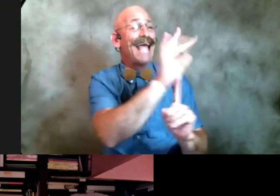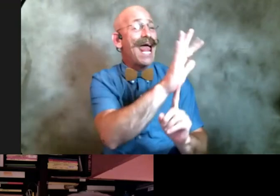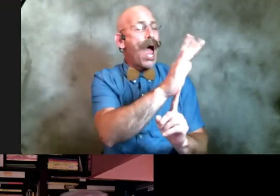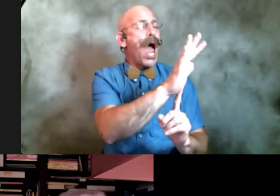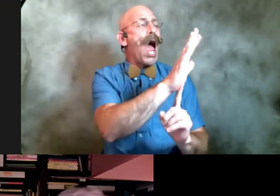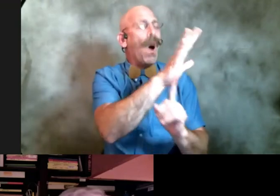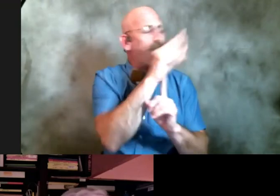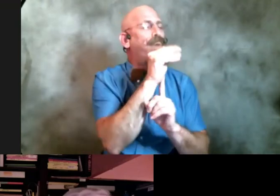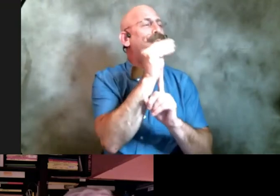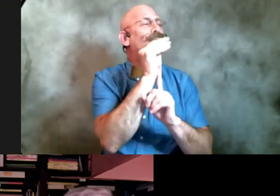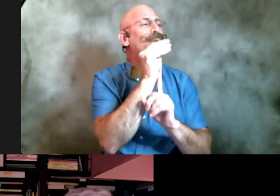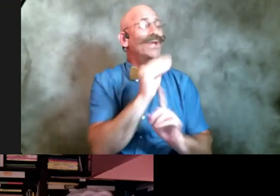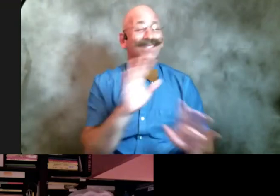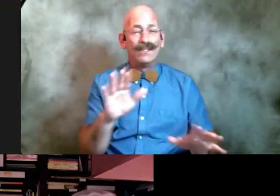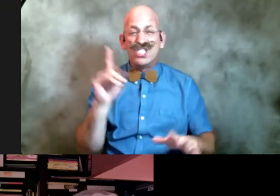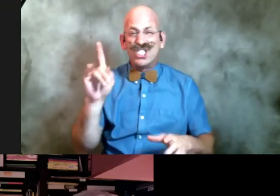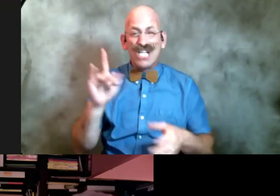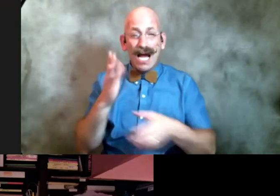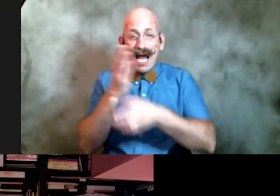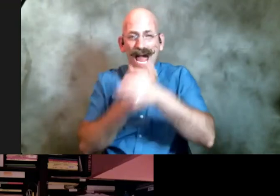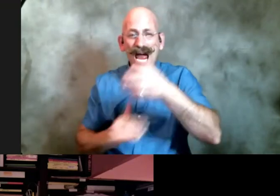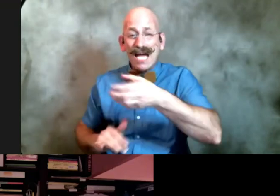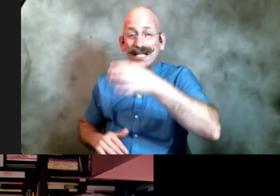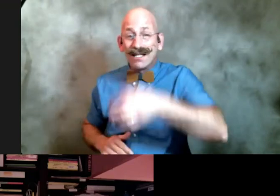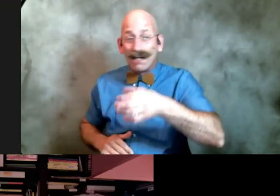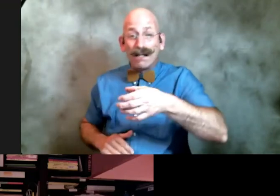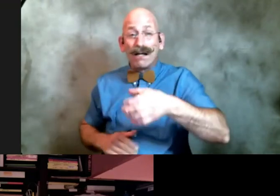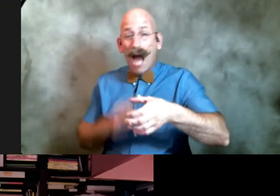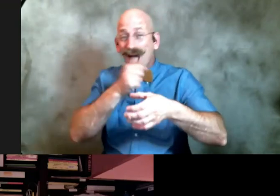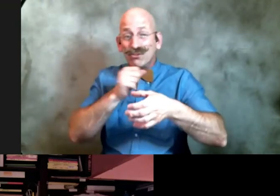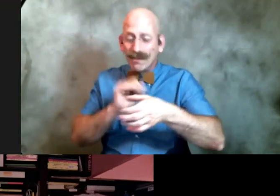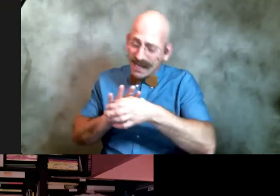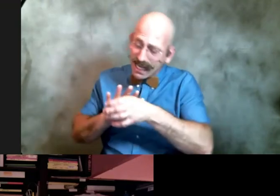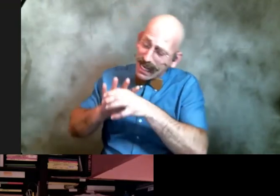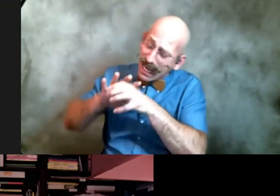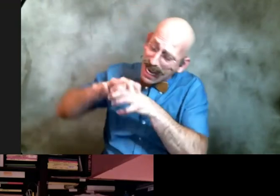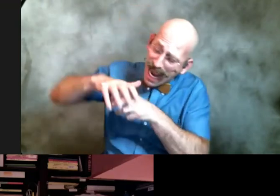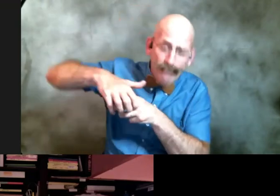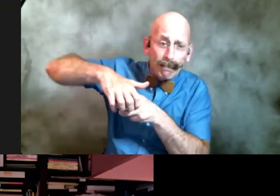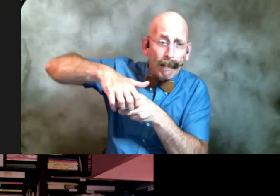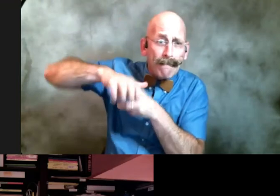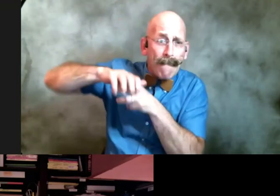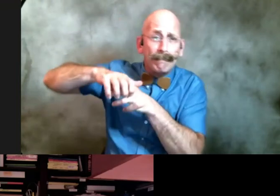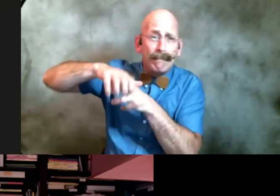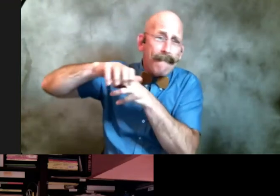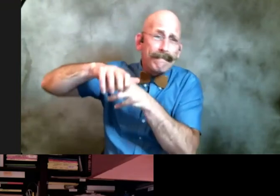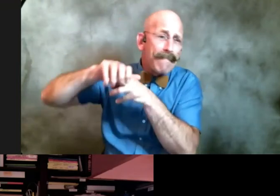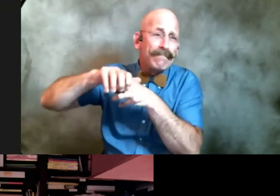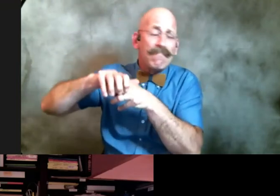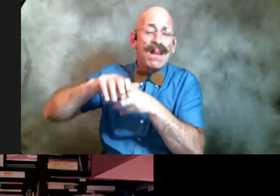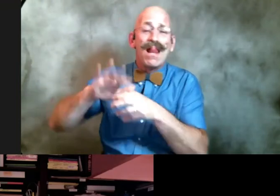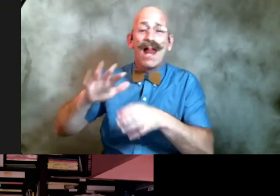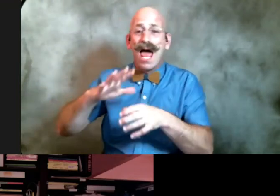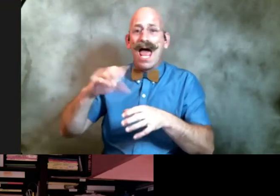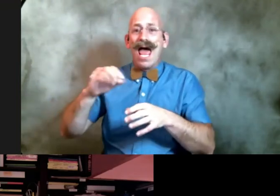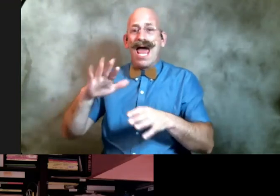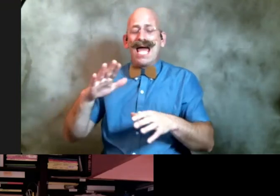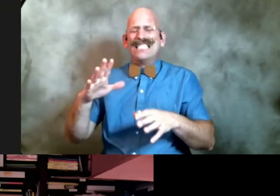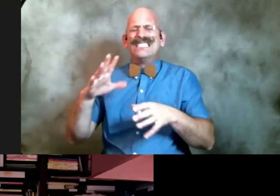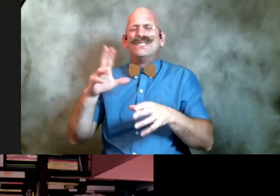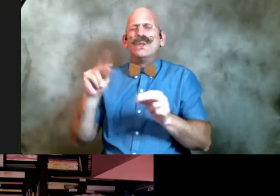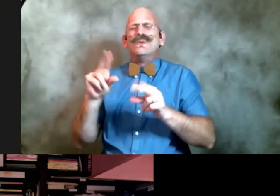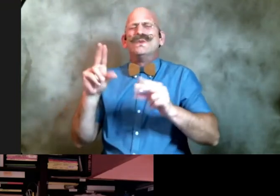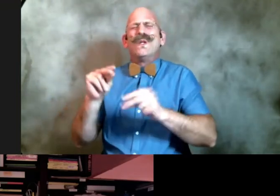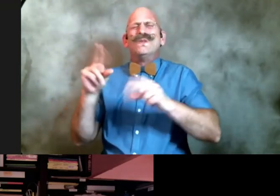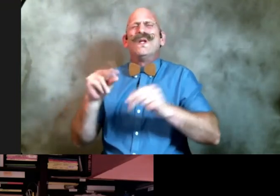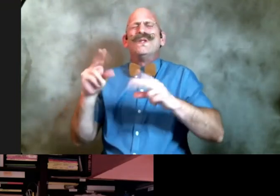fingernails under the lip of the cardboard lid and surrounded by a swarm of no no